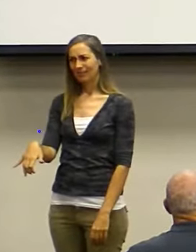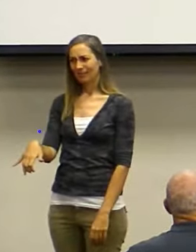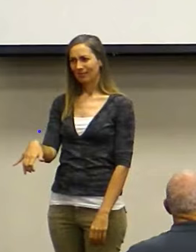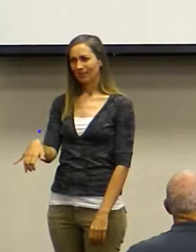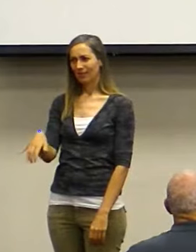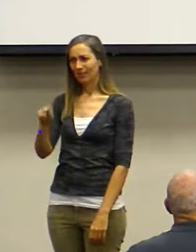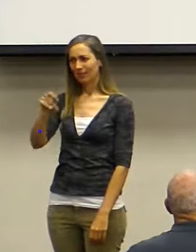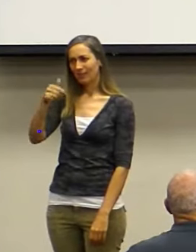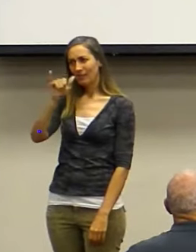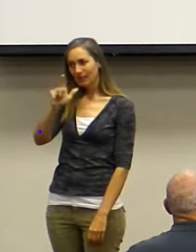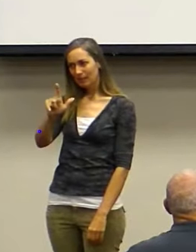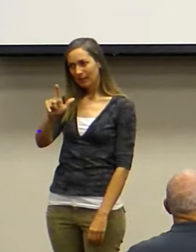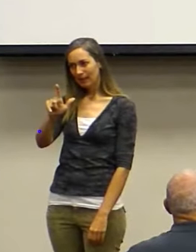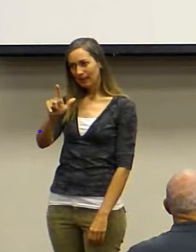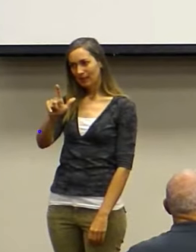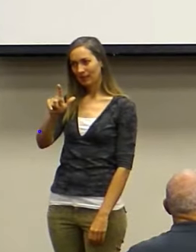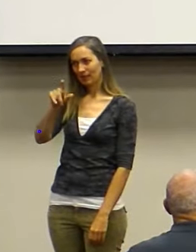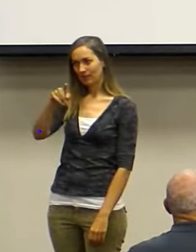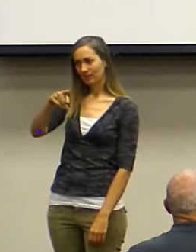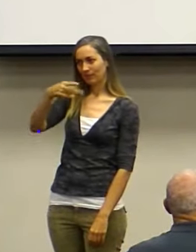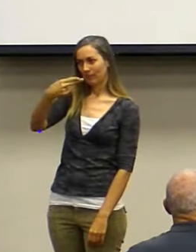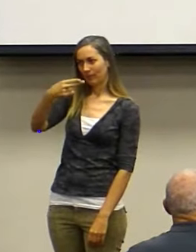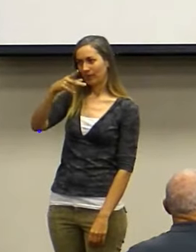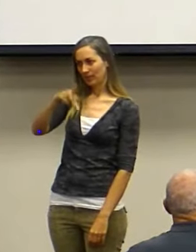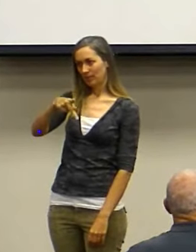Philippians 2, verses 5 through 11.